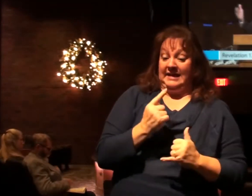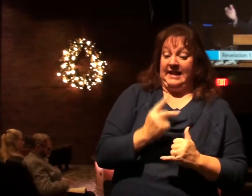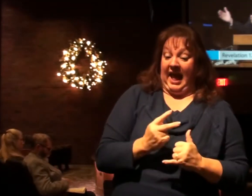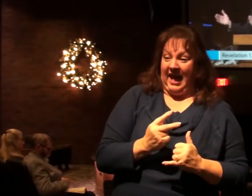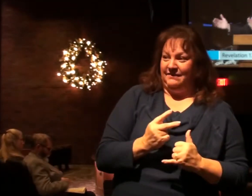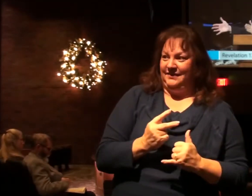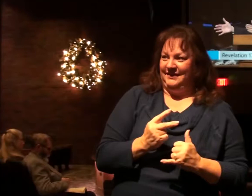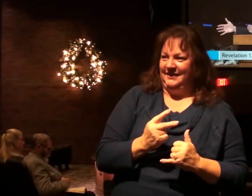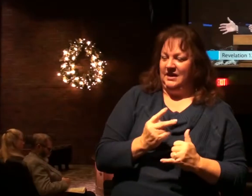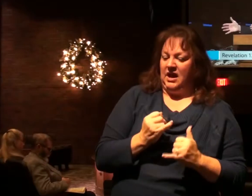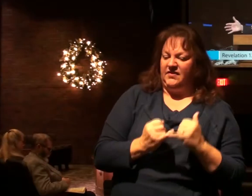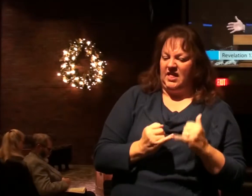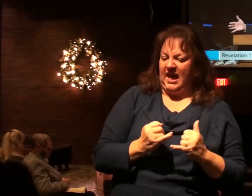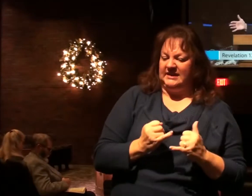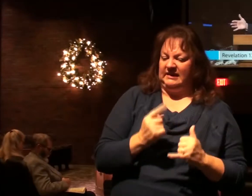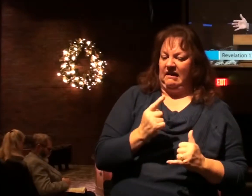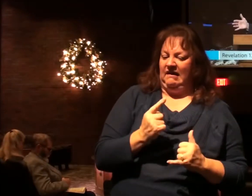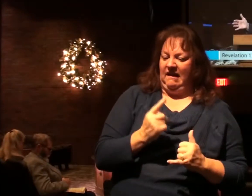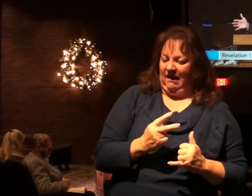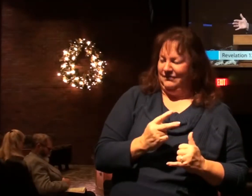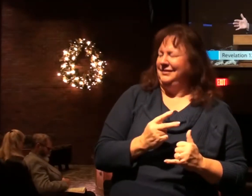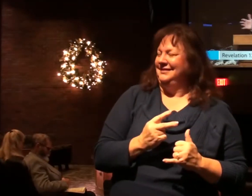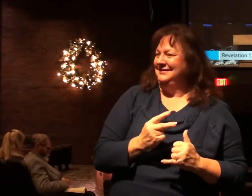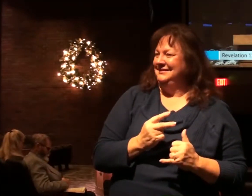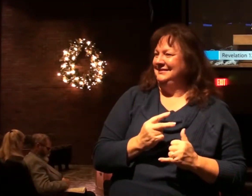half of the last seven years.